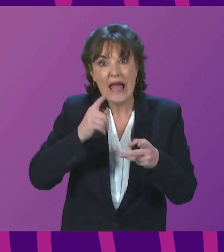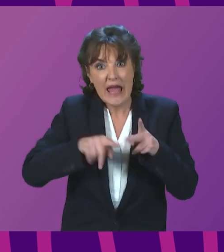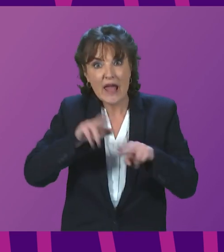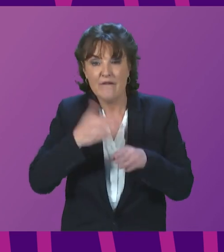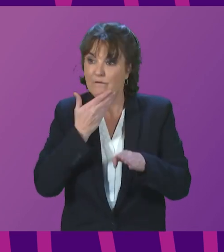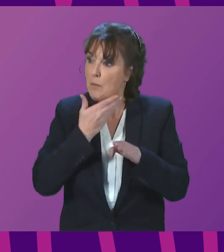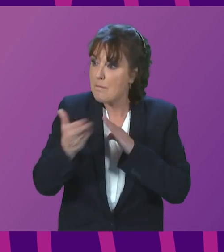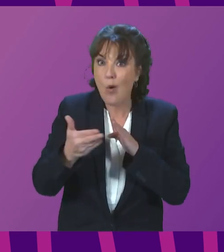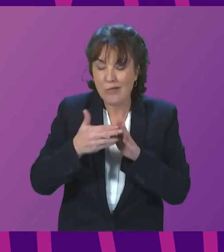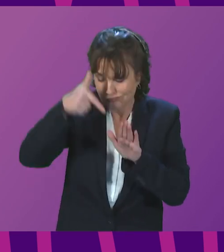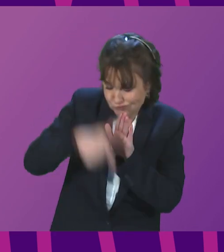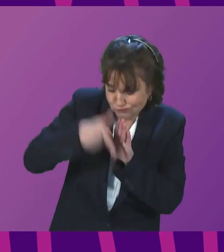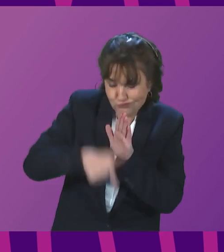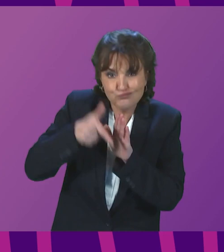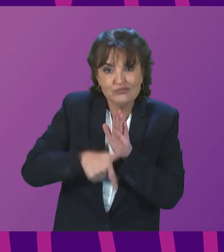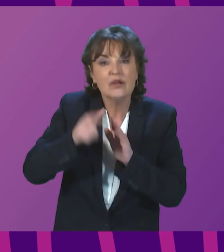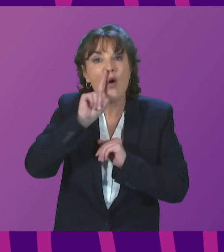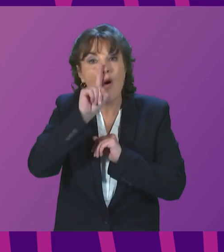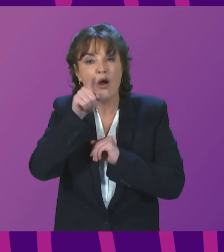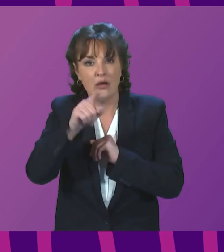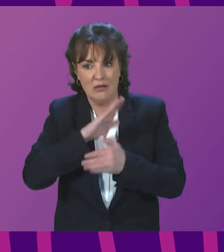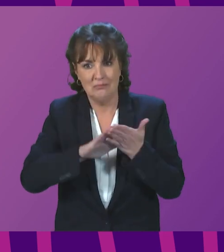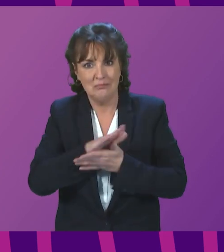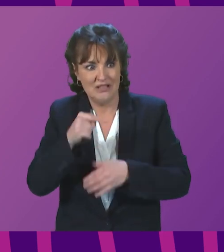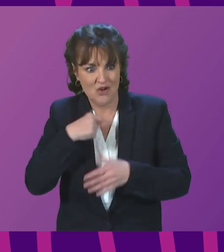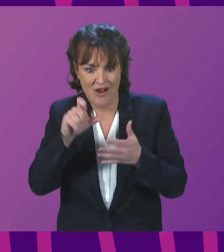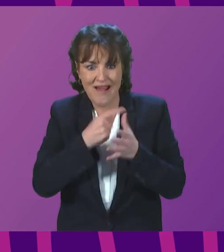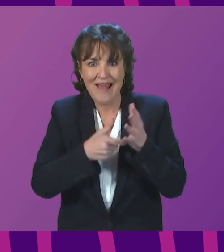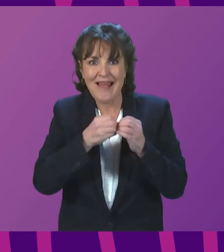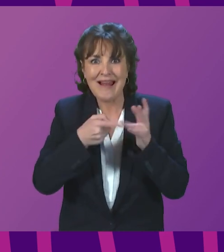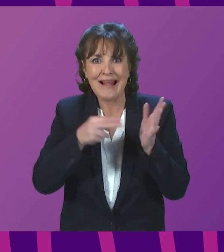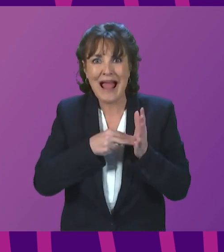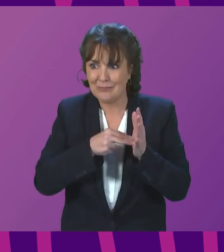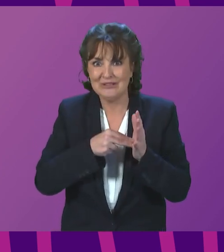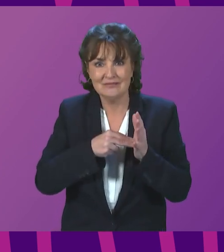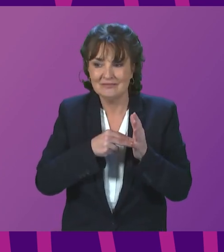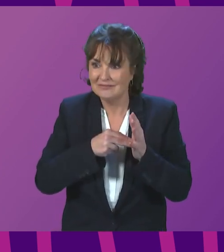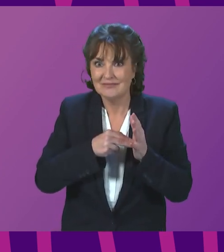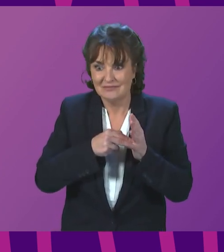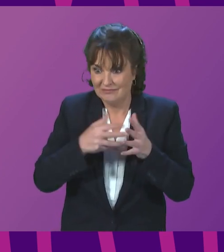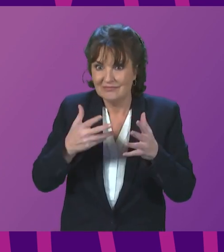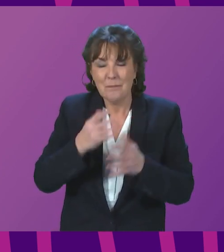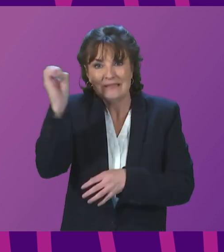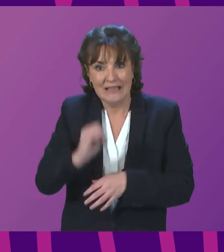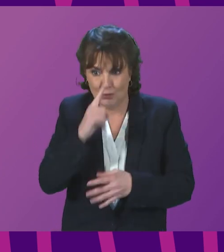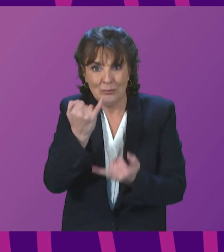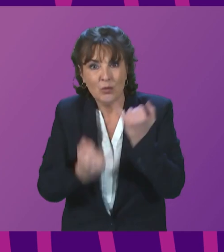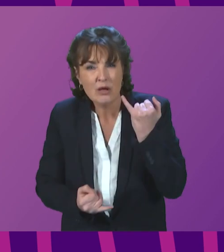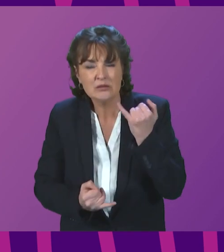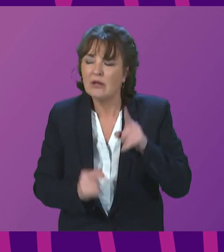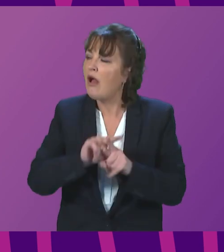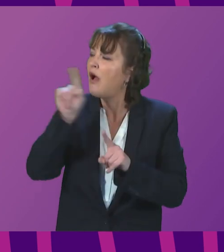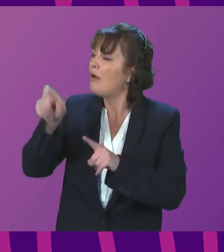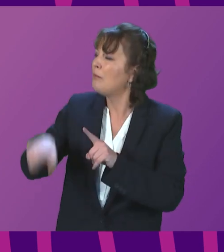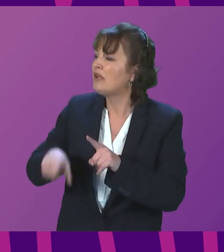making it more reliant on fossil fuels from other countries. Alan Smith has said that it is a legitimate question whether North Sea oil and gas production should be